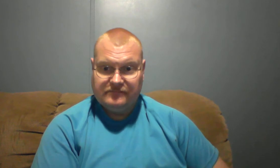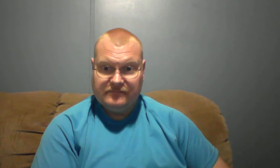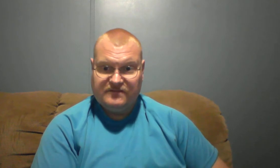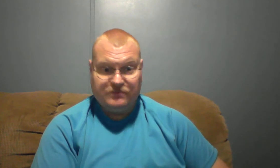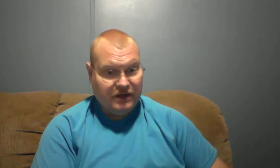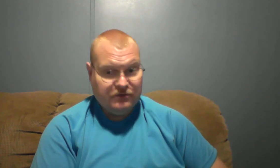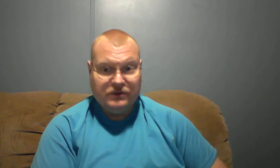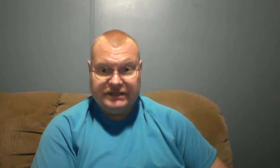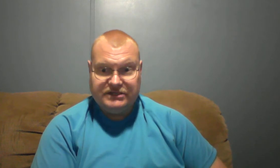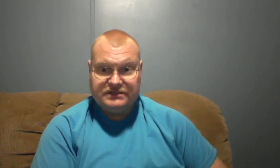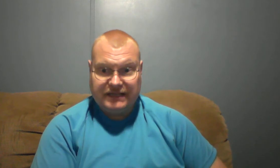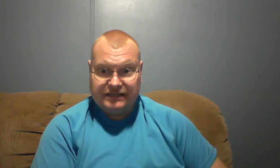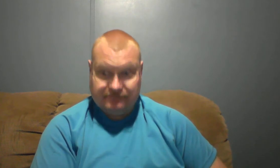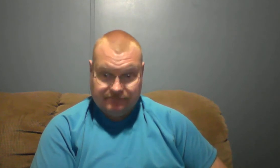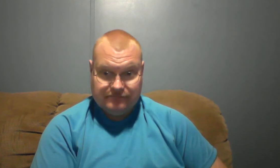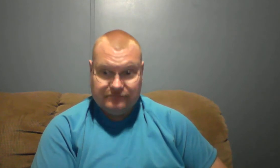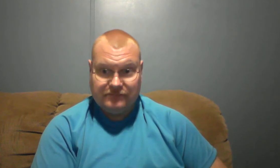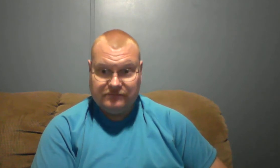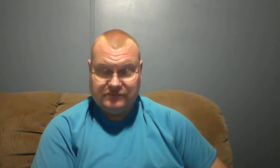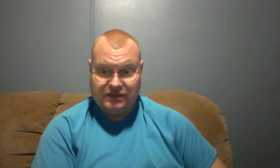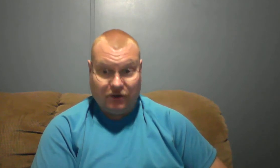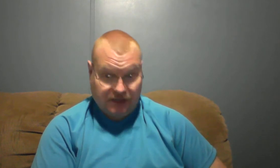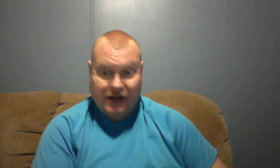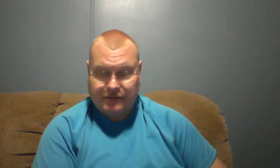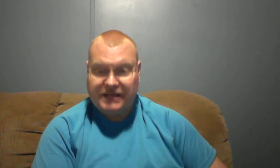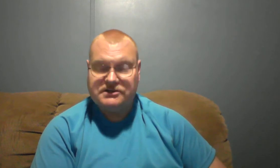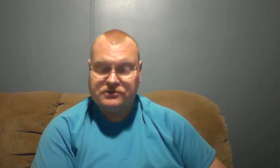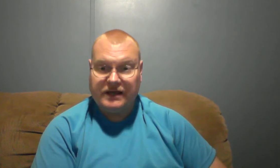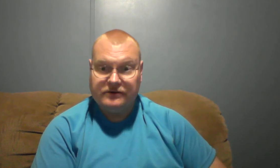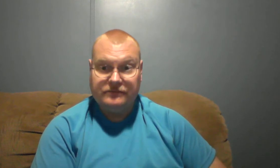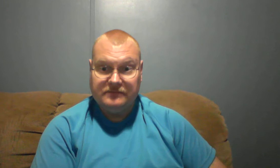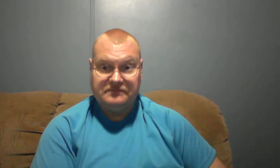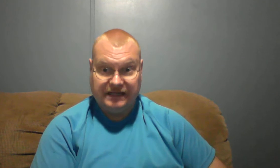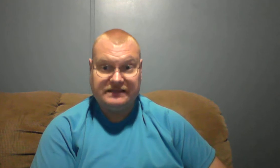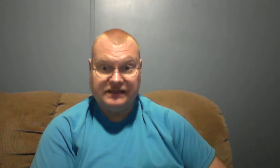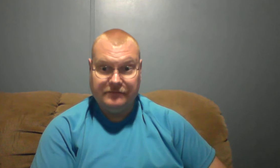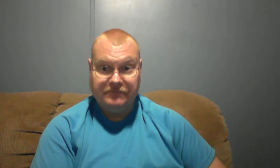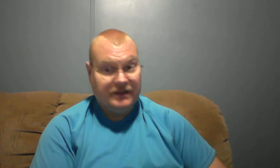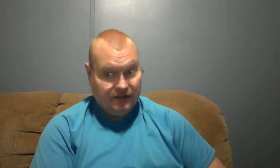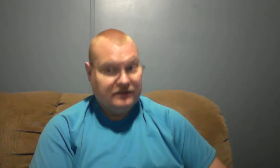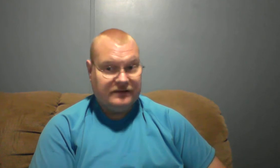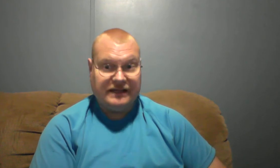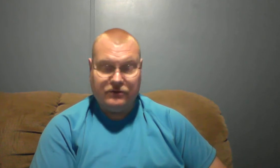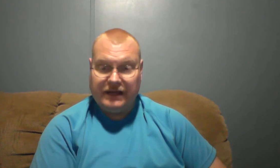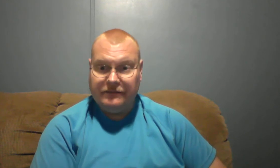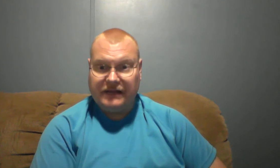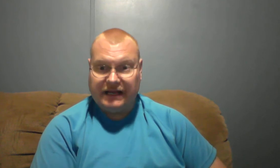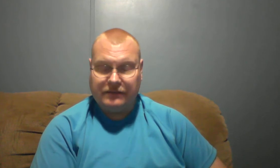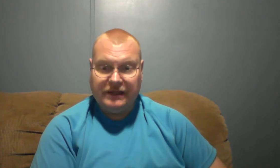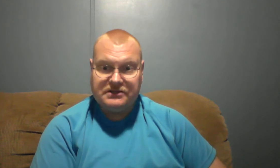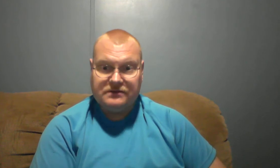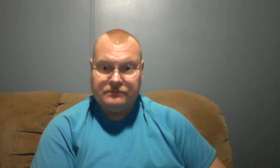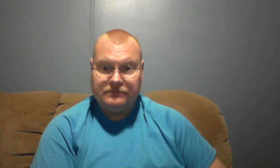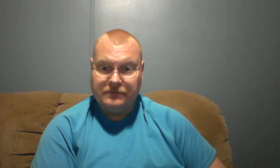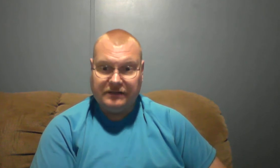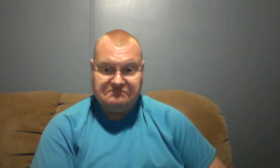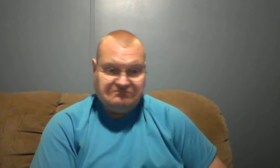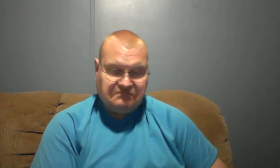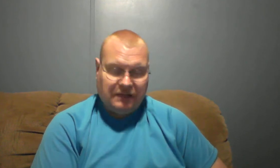Some other religions that, or denominations rather, that, that do that. I can mention, but I'm not